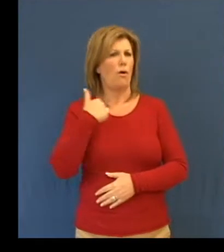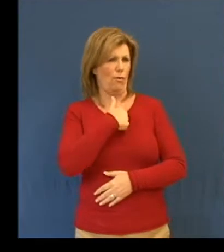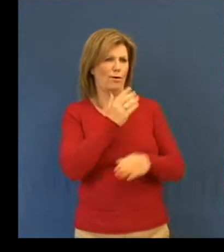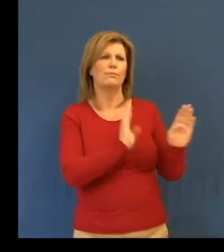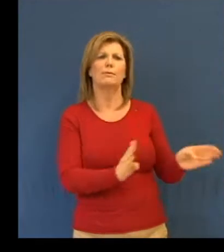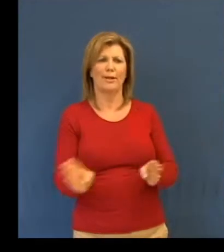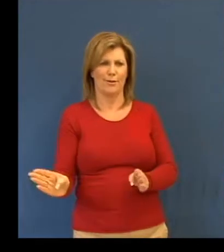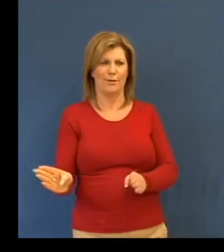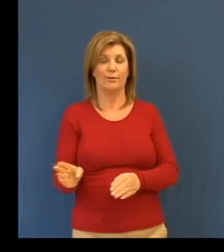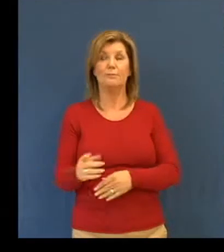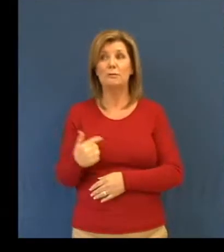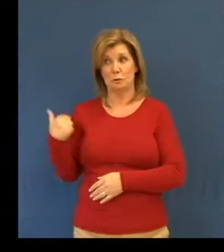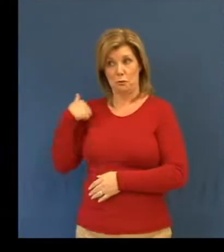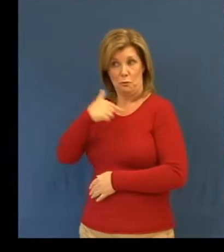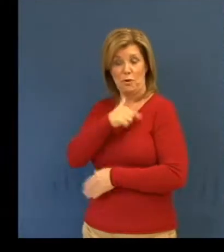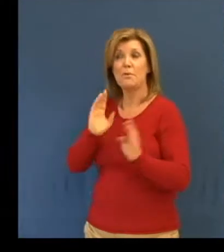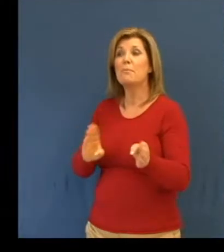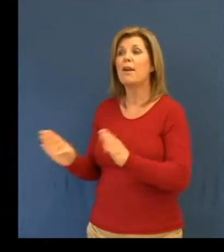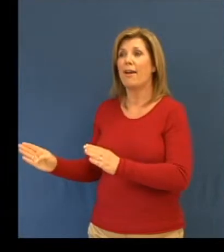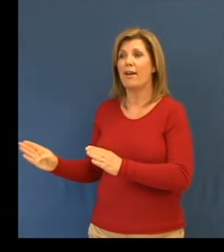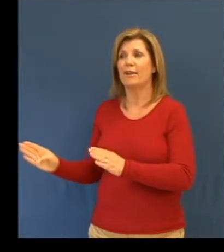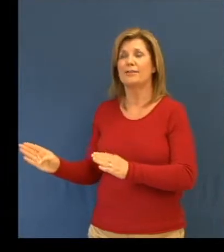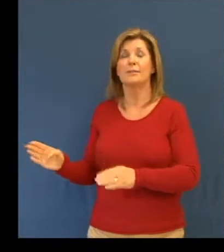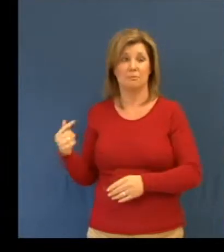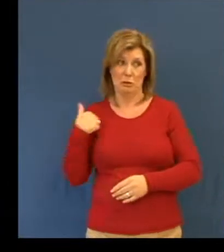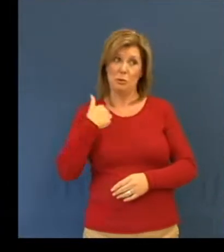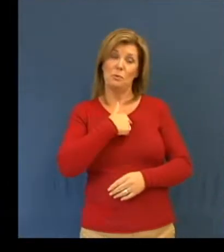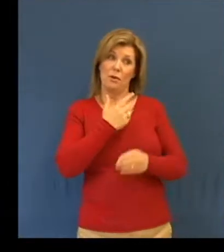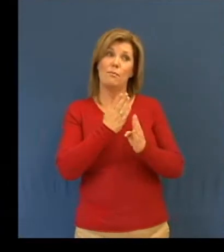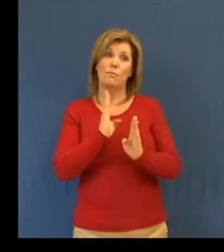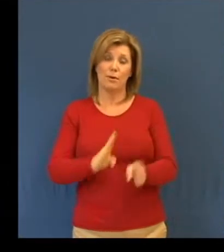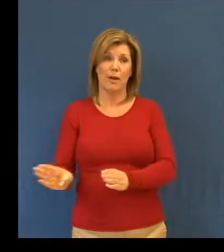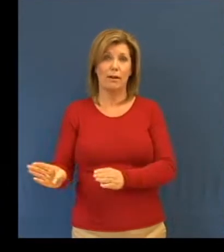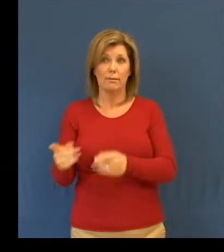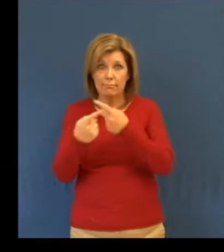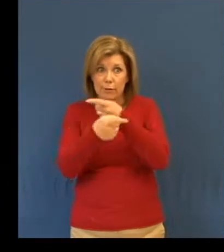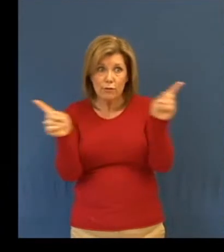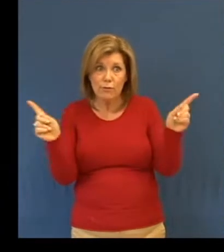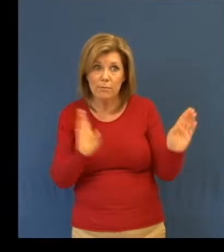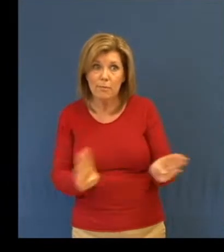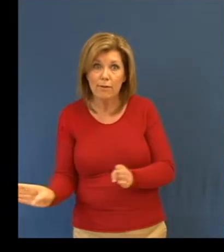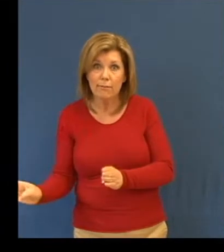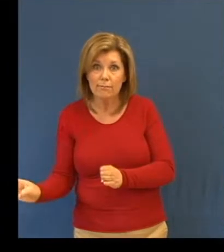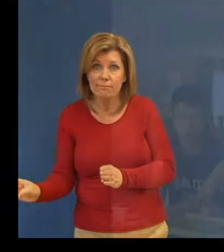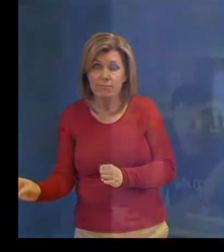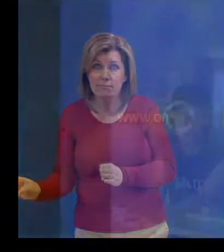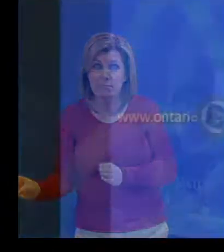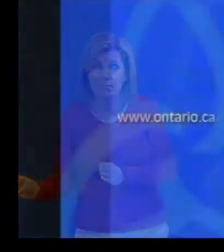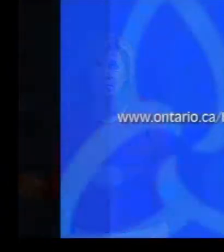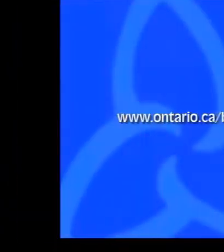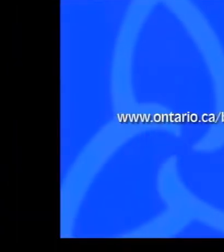We're prepared. We're prepared. We are prepared. Are you?